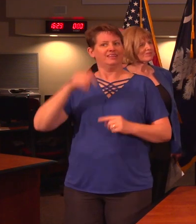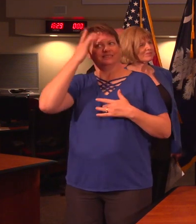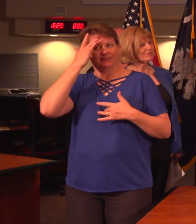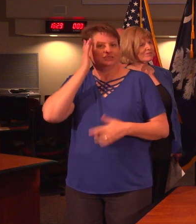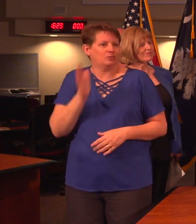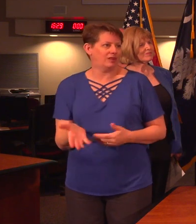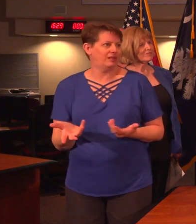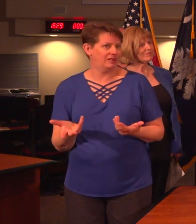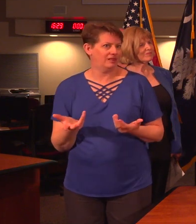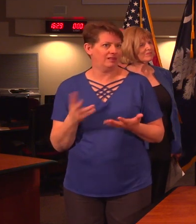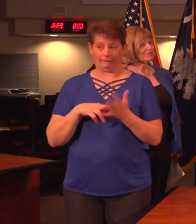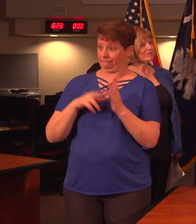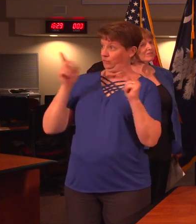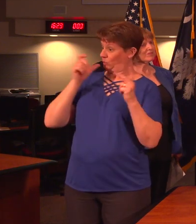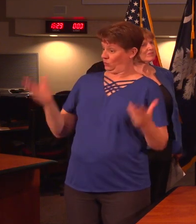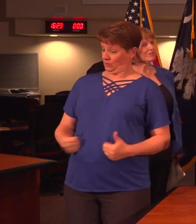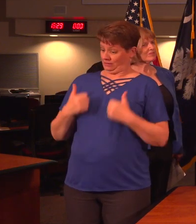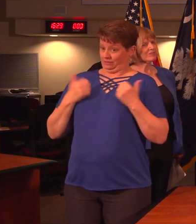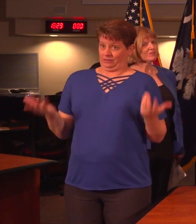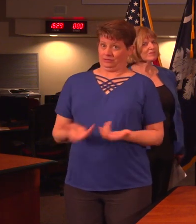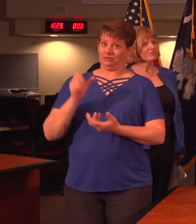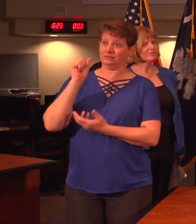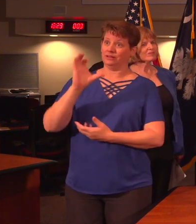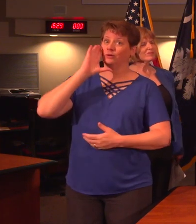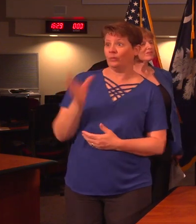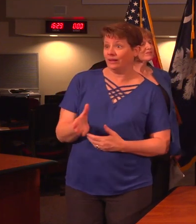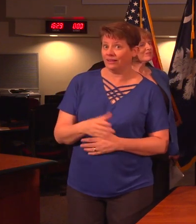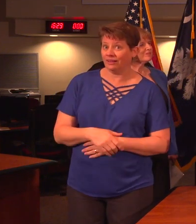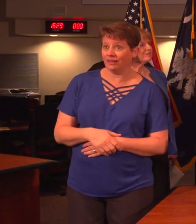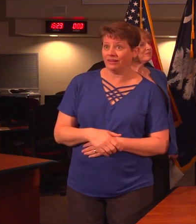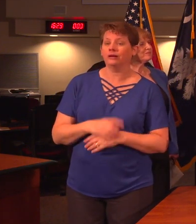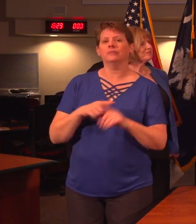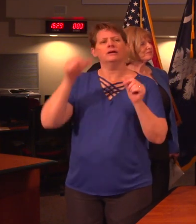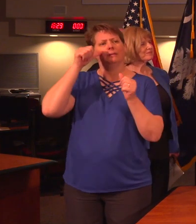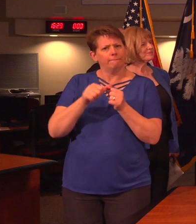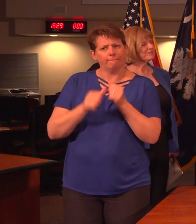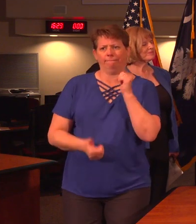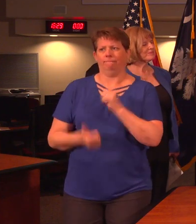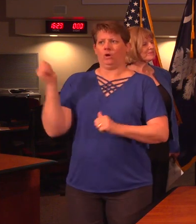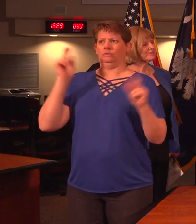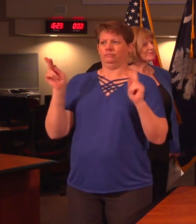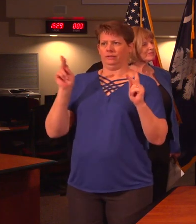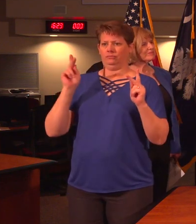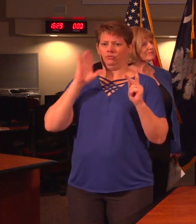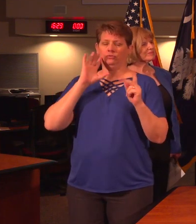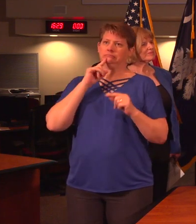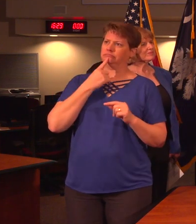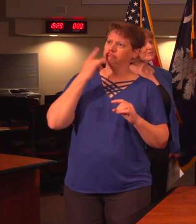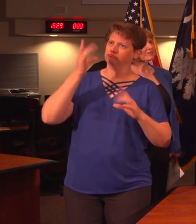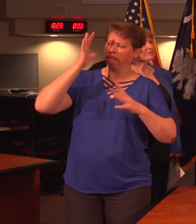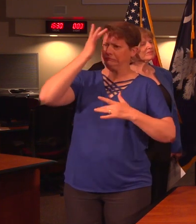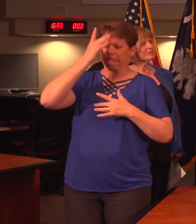This will include residents here in South Carolina. However, it's important to note that most people will likely not develop serious